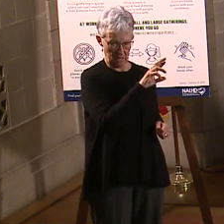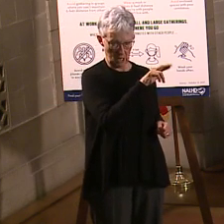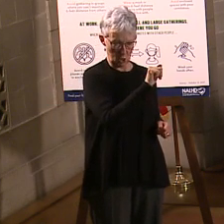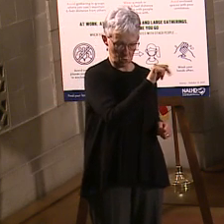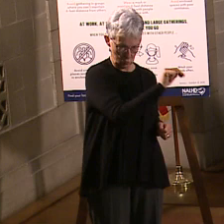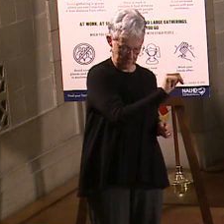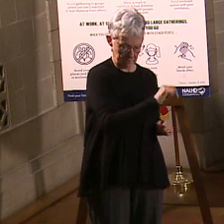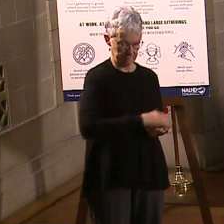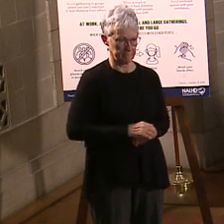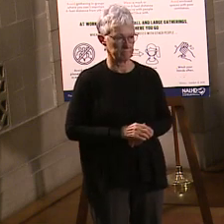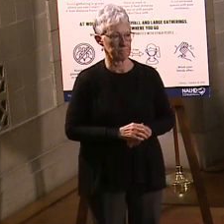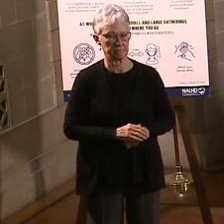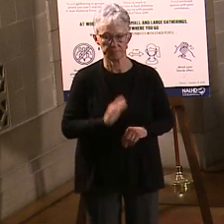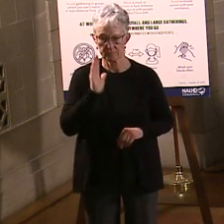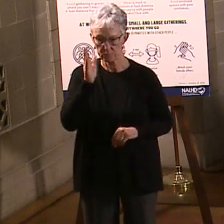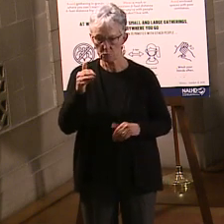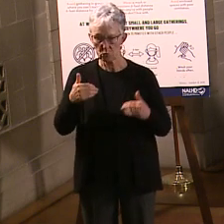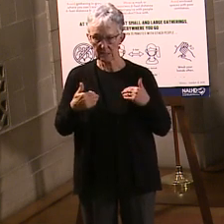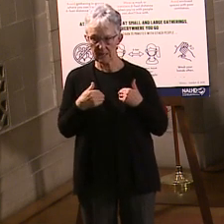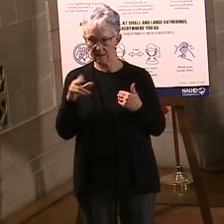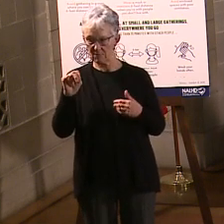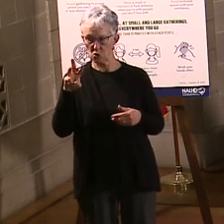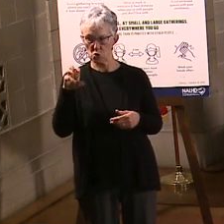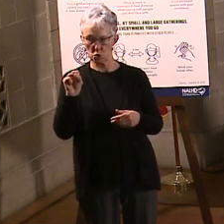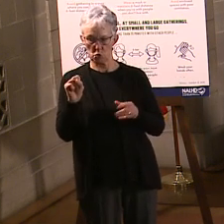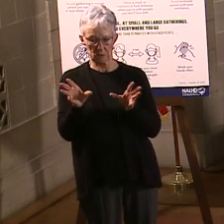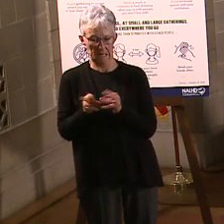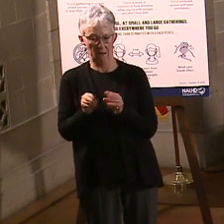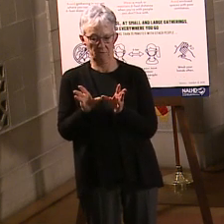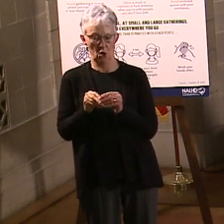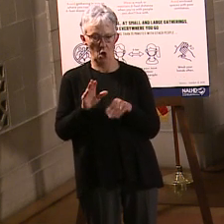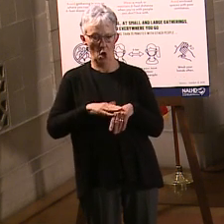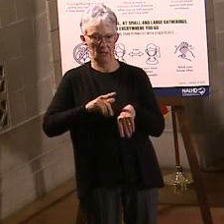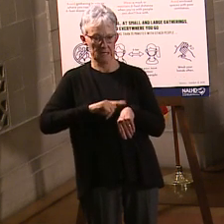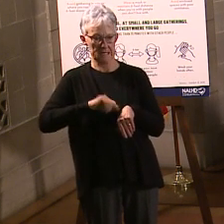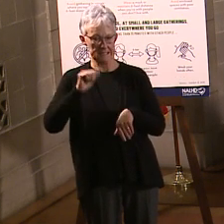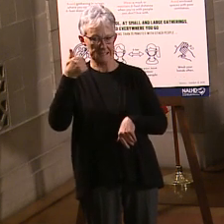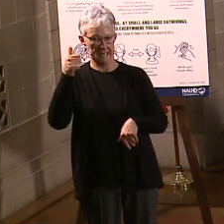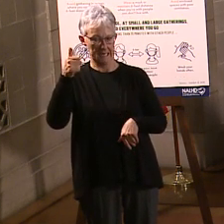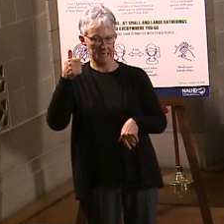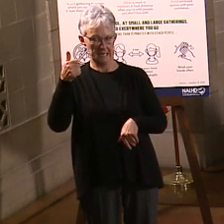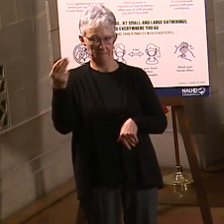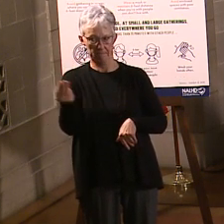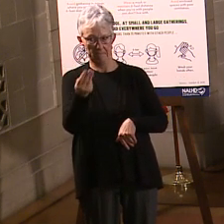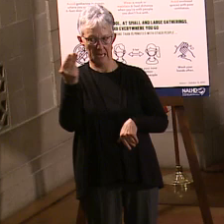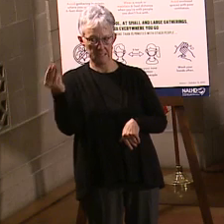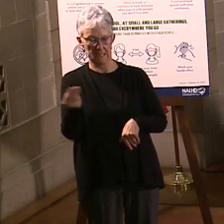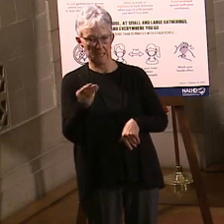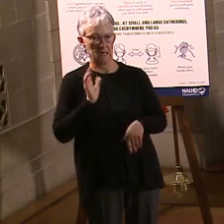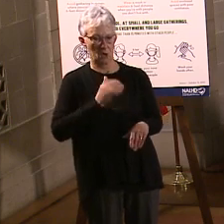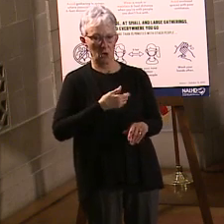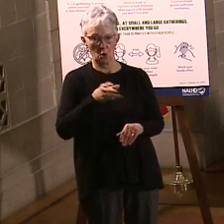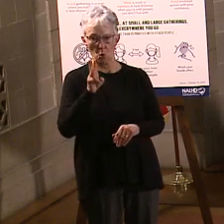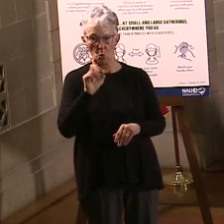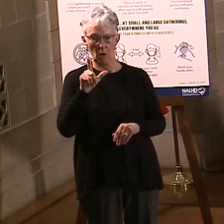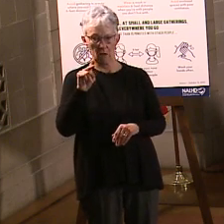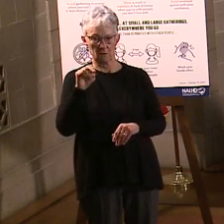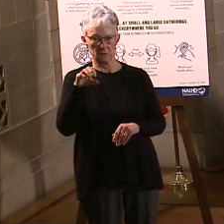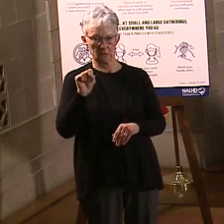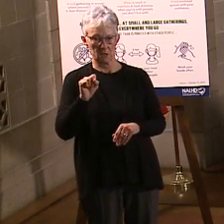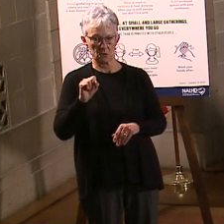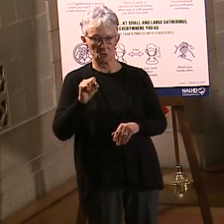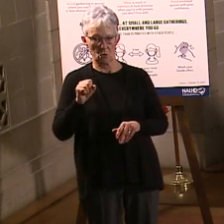conference on the Governor's Wellness Walk at 10 a.m. on Monday Central Time. So Wellness Walk, 10 a.m. Monday.